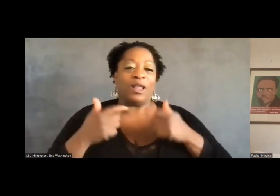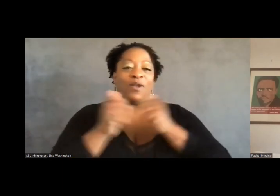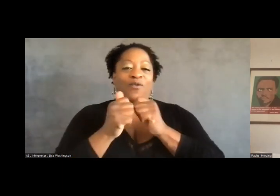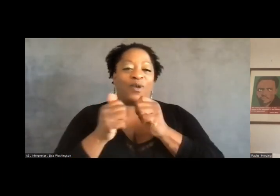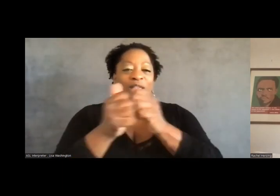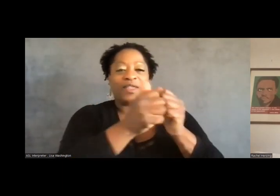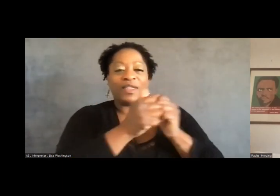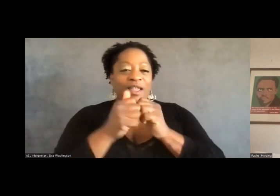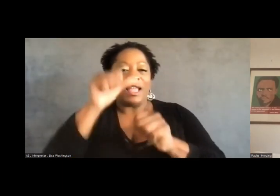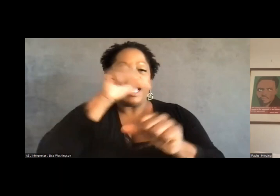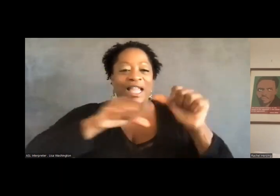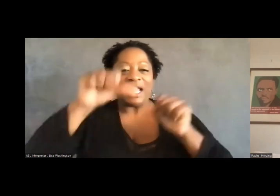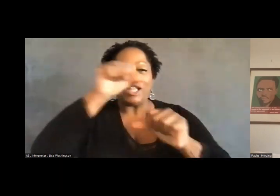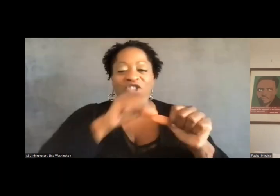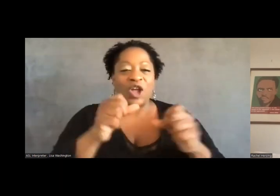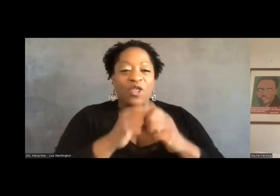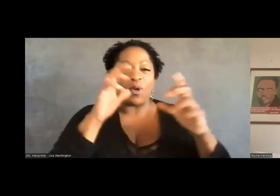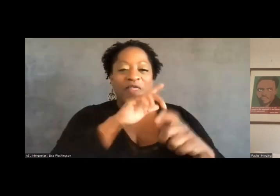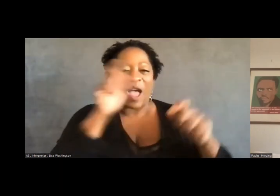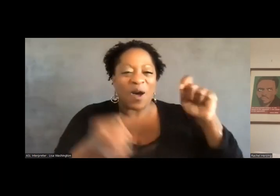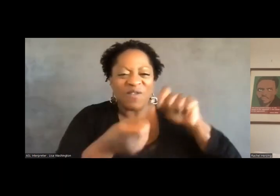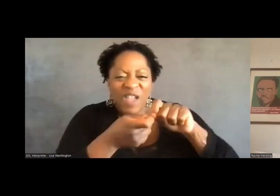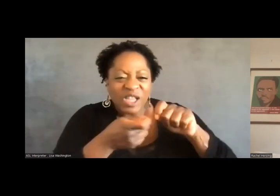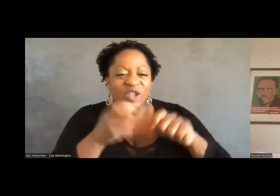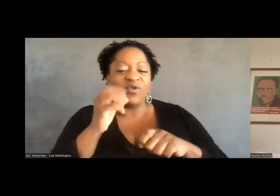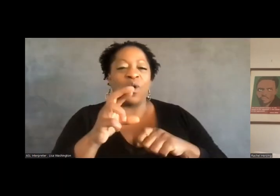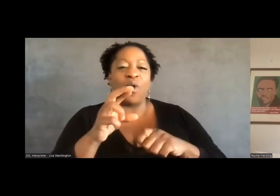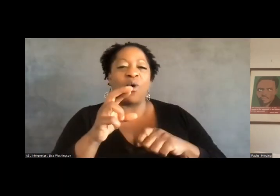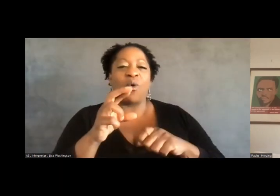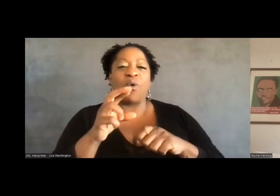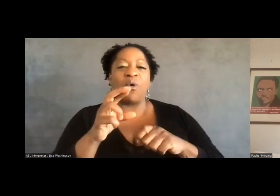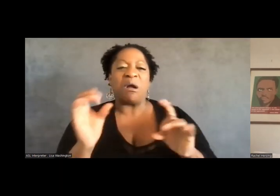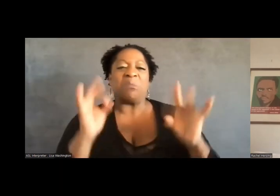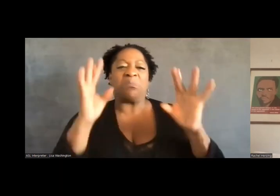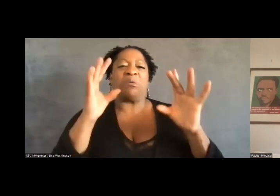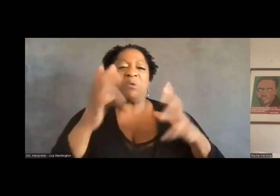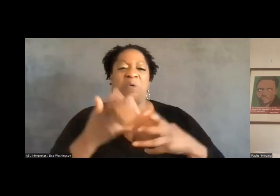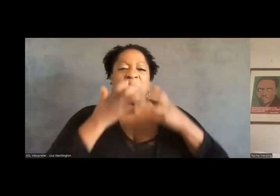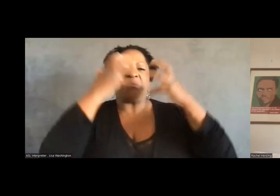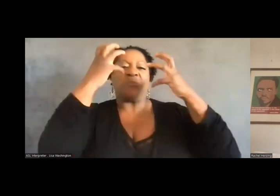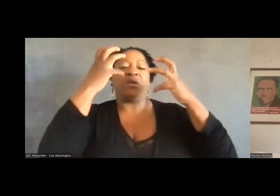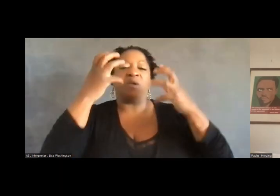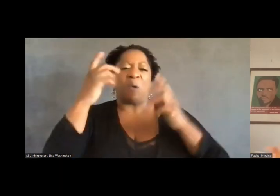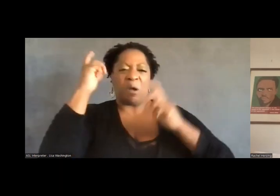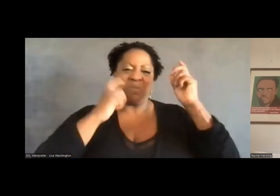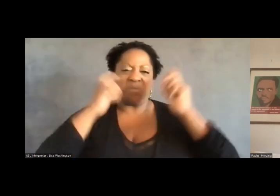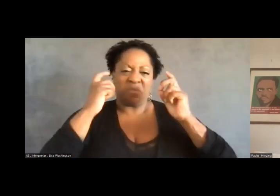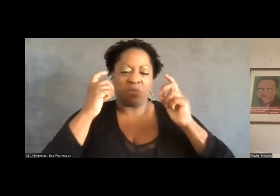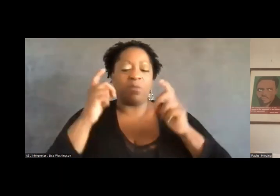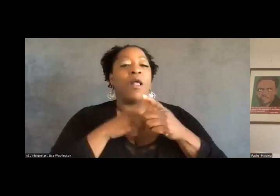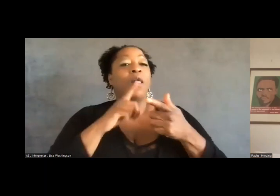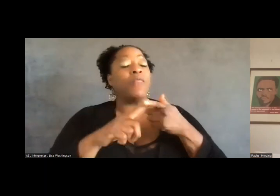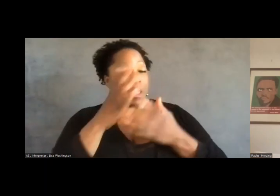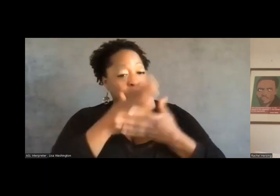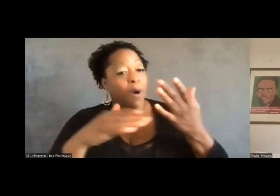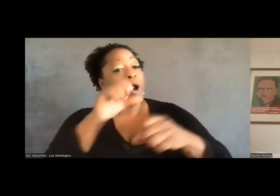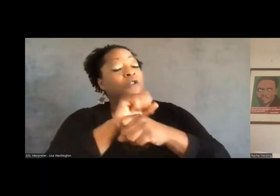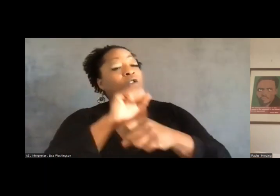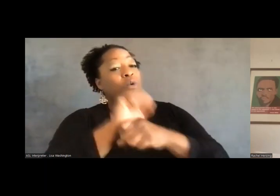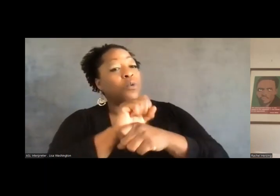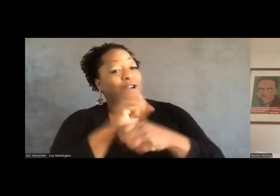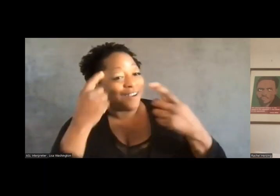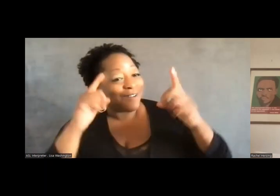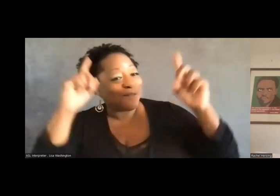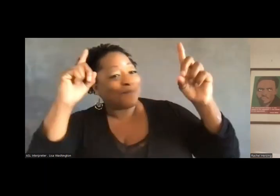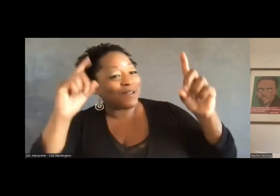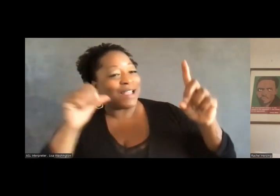that are not vengeful or retributive, then, um, we've done some part of the work, but not all